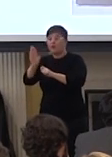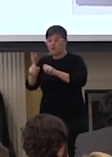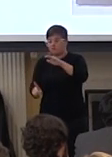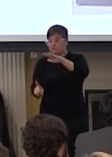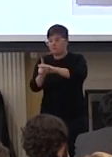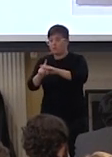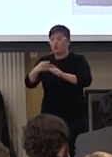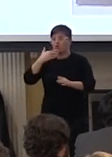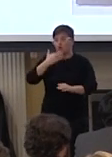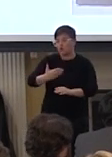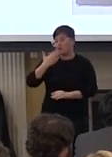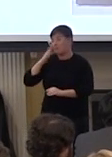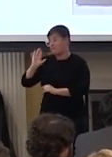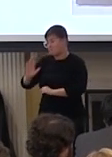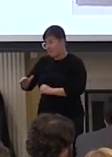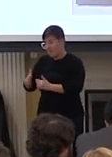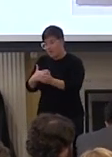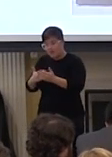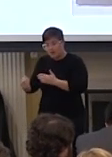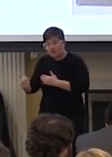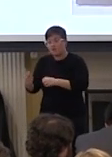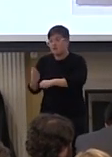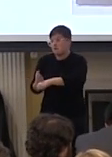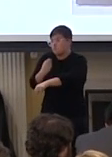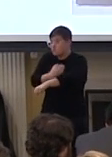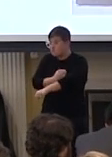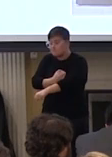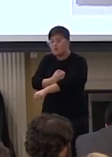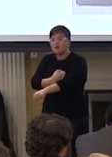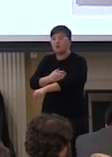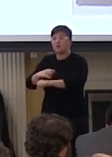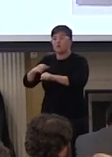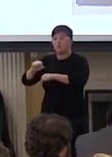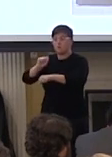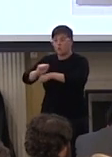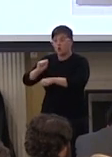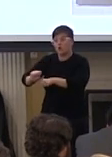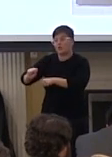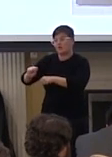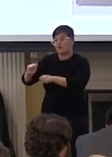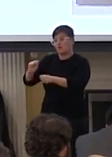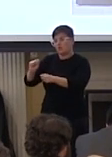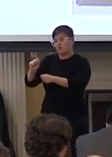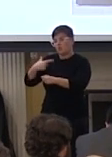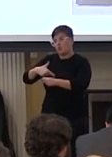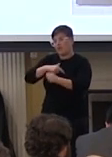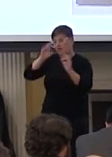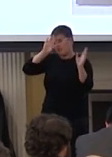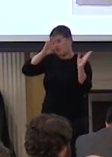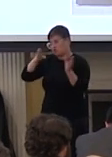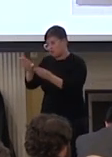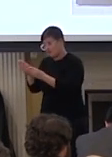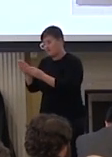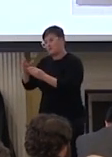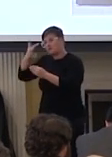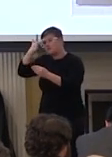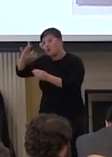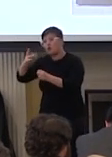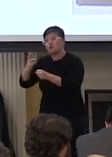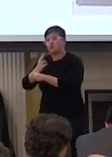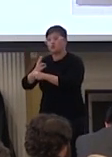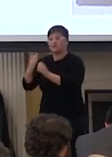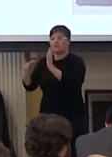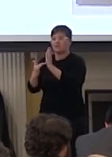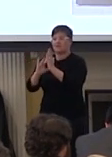things and for iterative uh improvement uh we can achieve this and hopefully we are smart enough to use technology to our